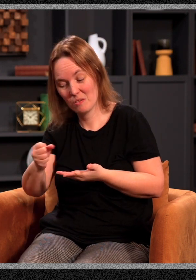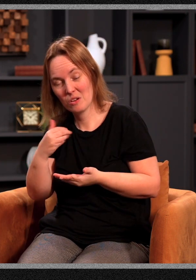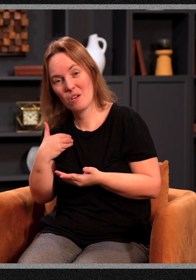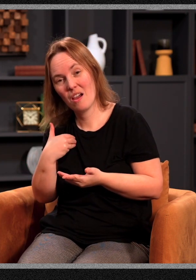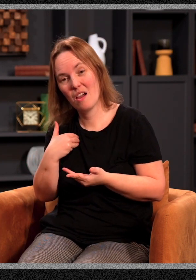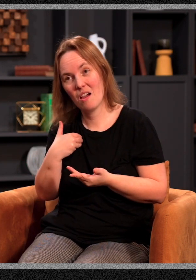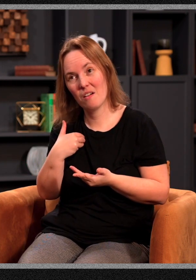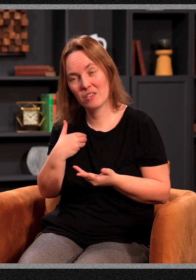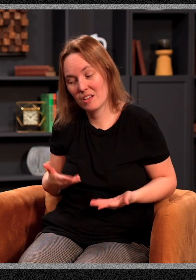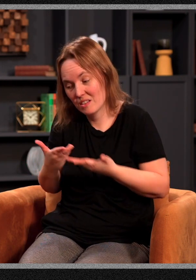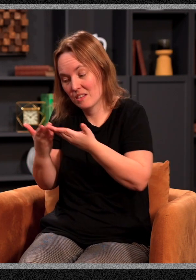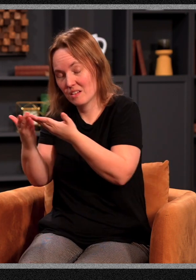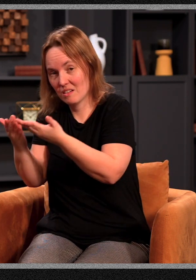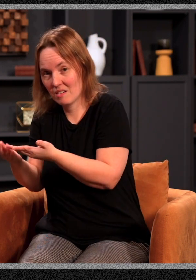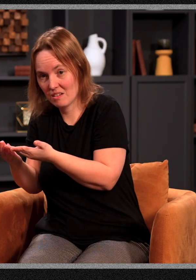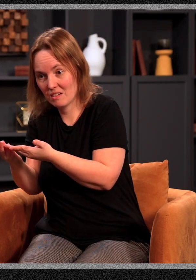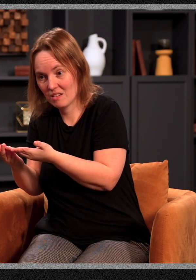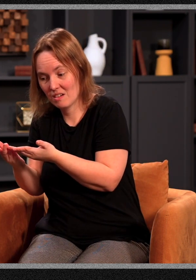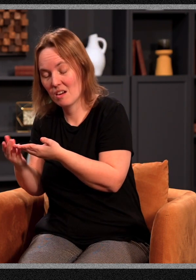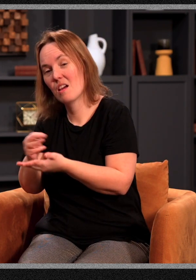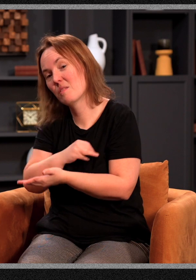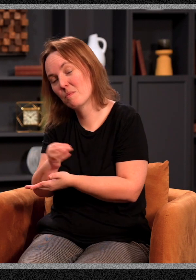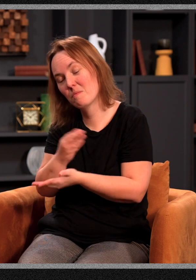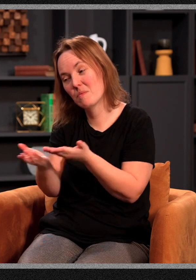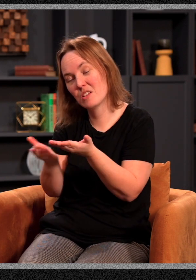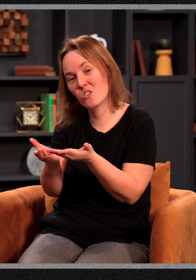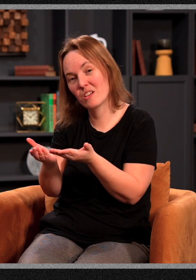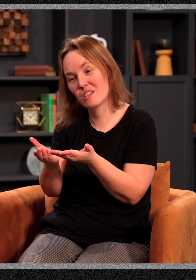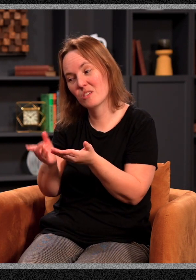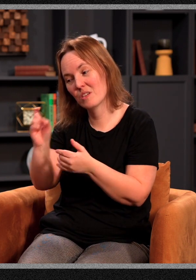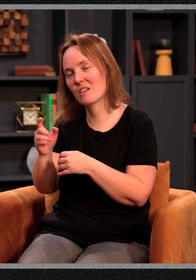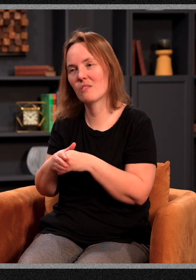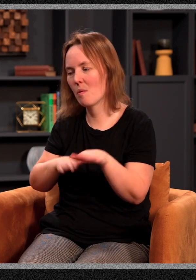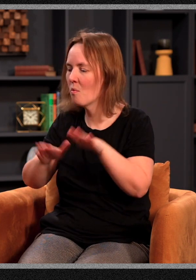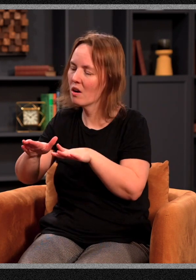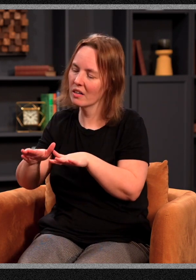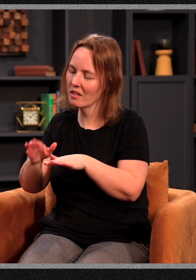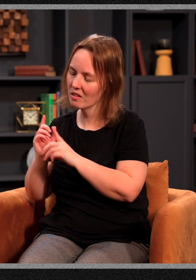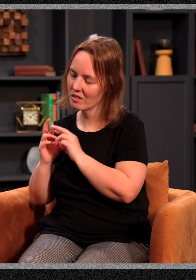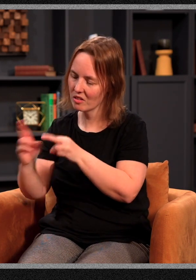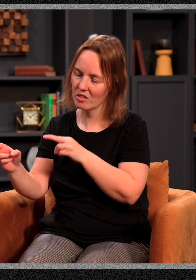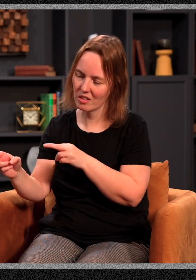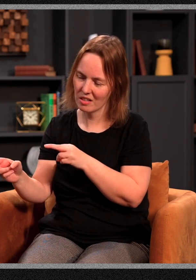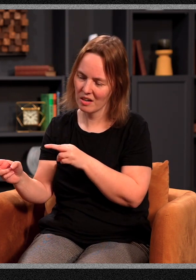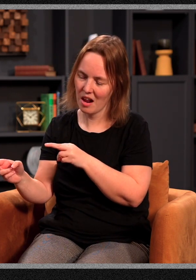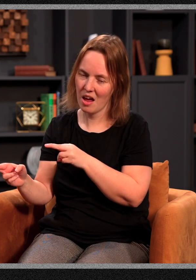and administer it to a need. If I'm walking down the street and some poor soul drops with a heart